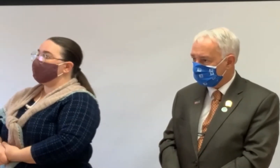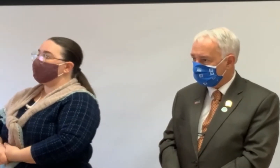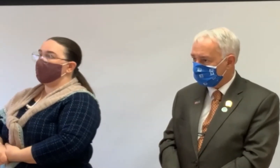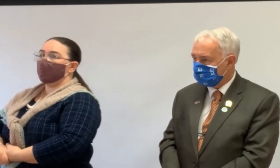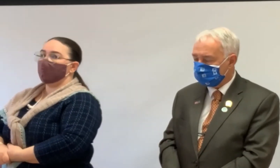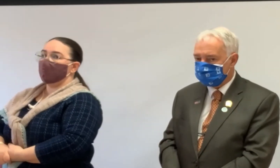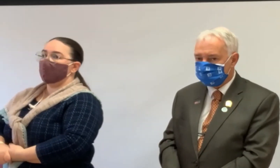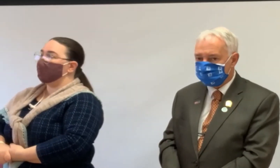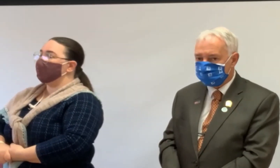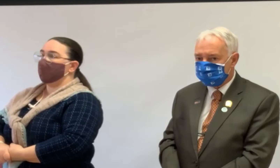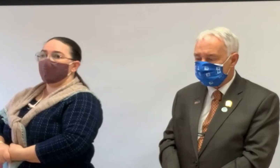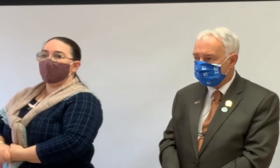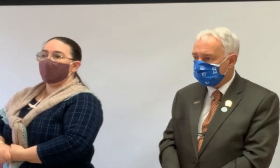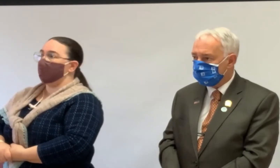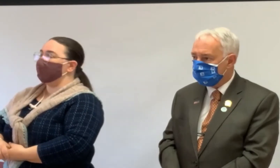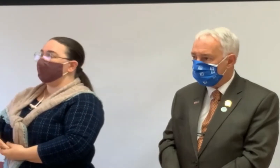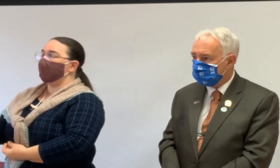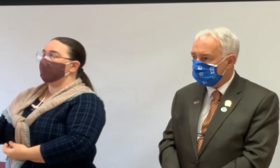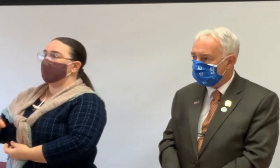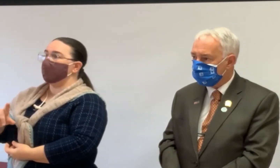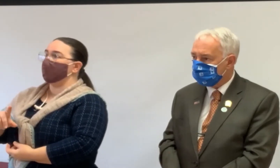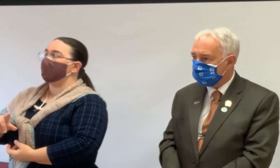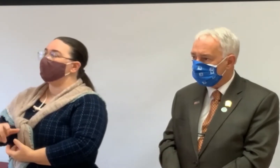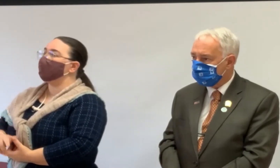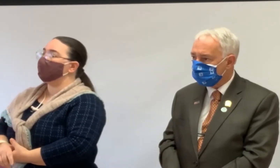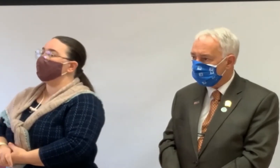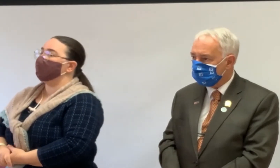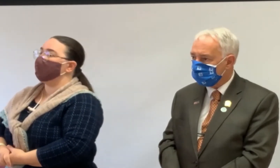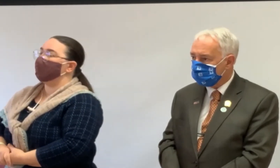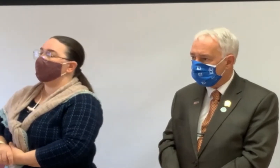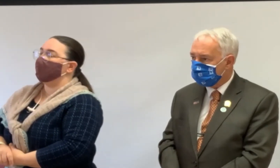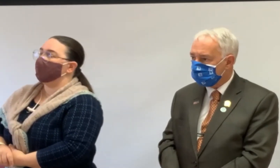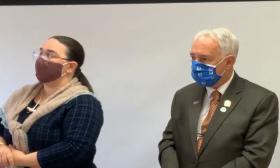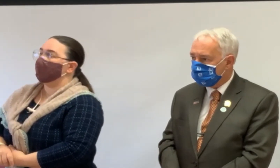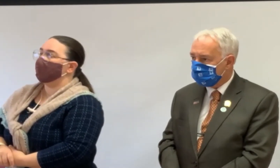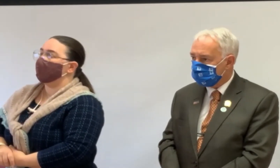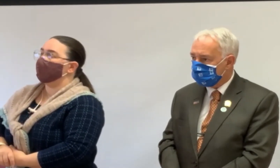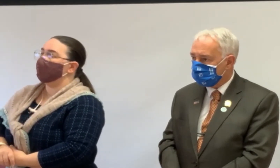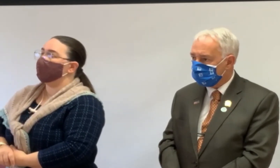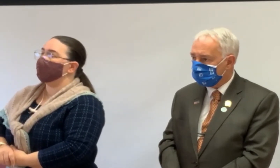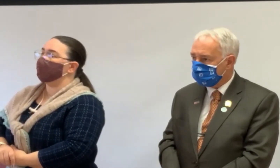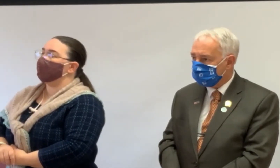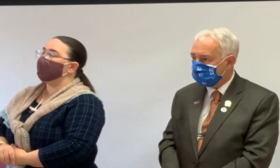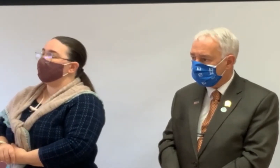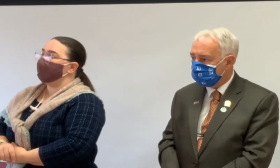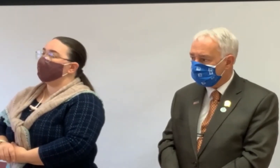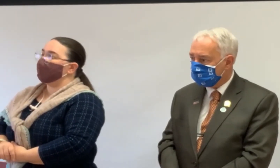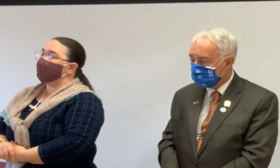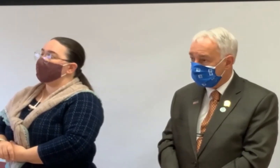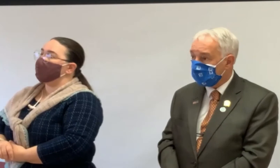I understand. With a reverse mortgage, do I pay the real estate taxes on the house?